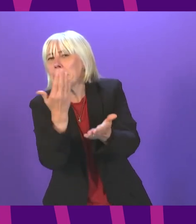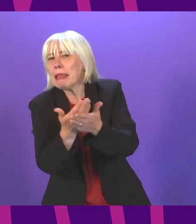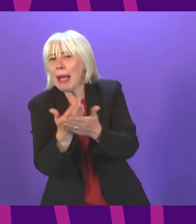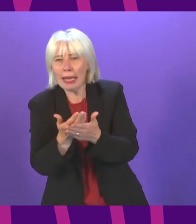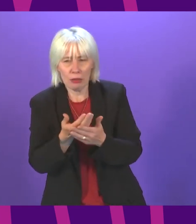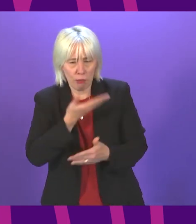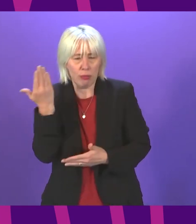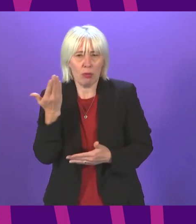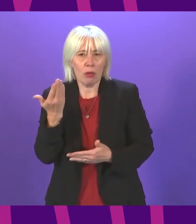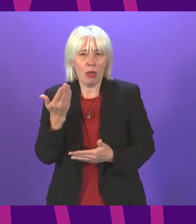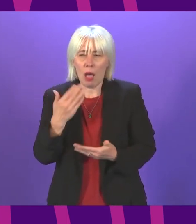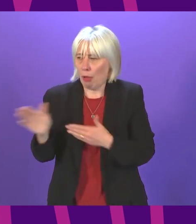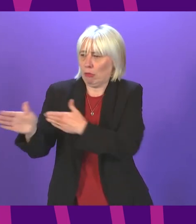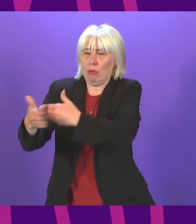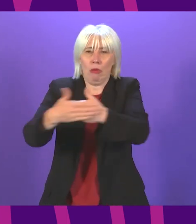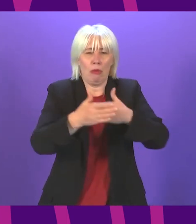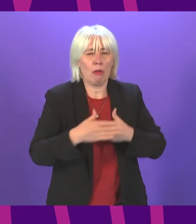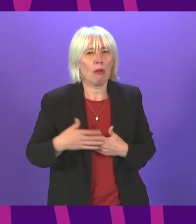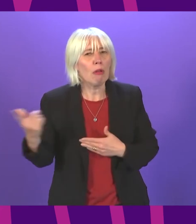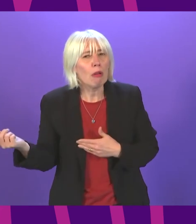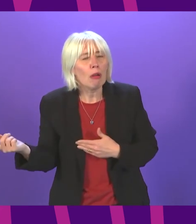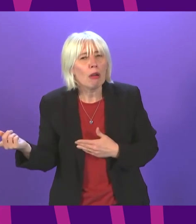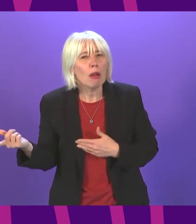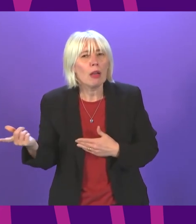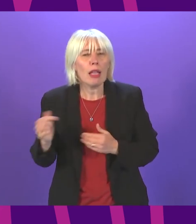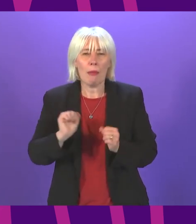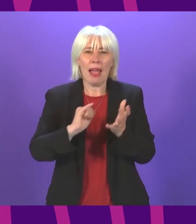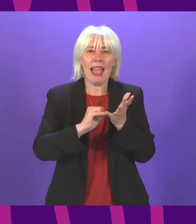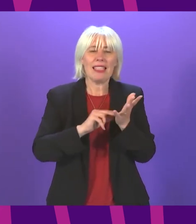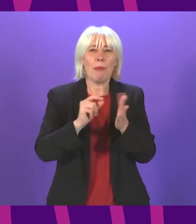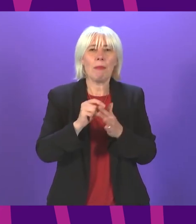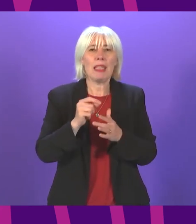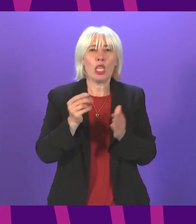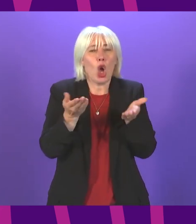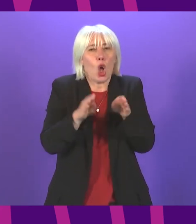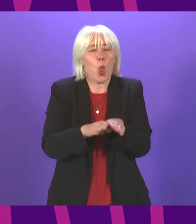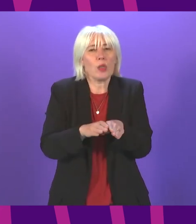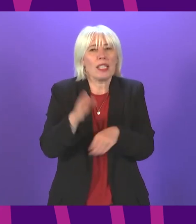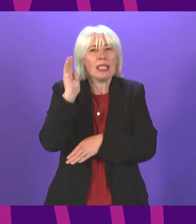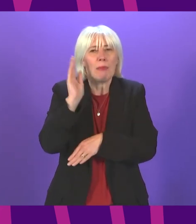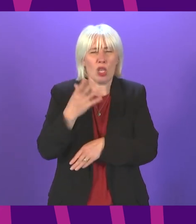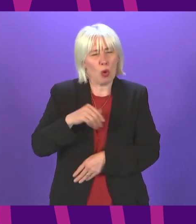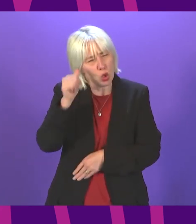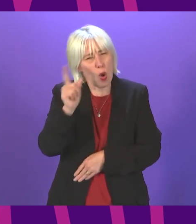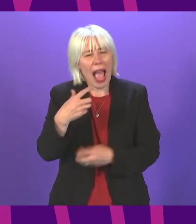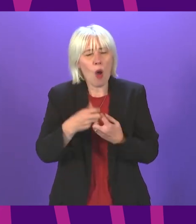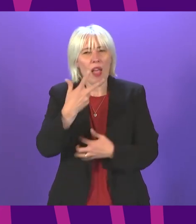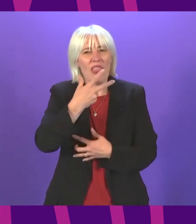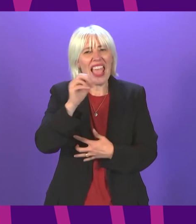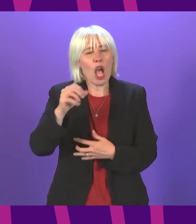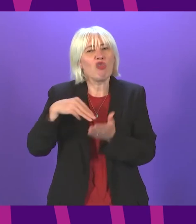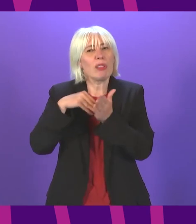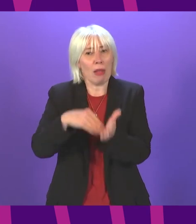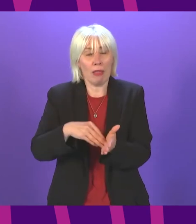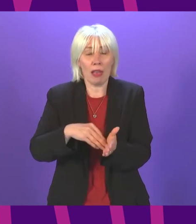need that and in the closing speech from the SNP government I would be very keen to hear how the 800 million promised